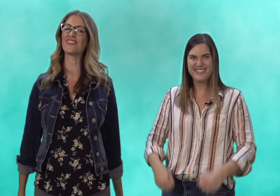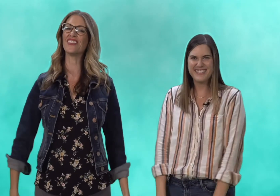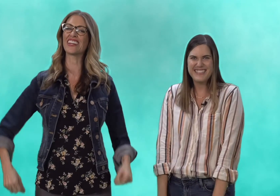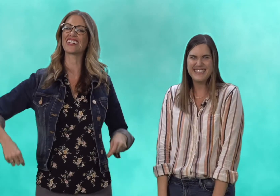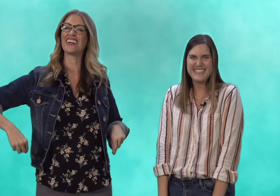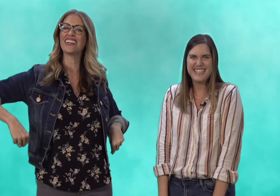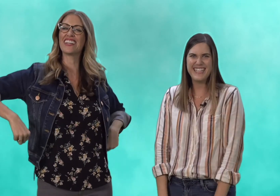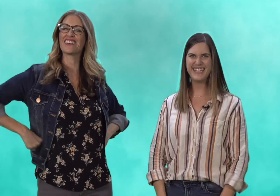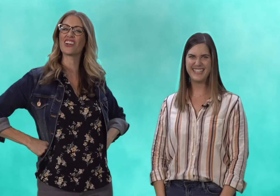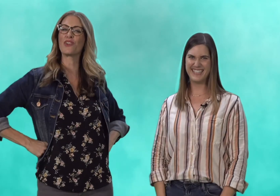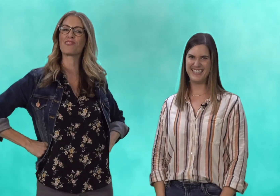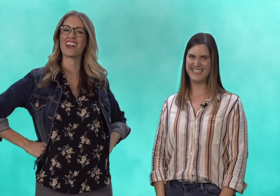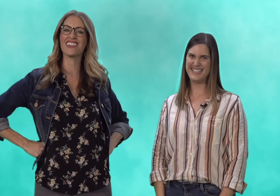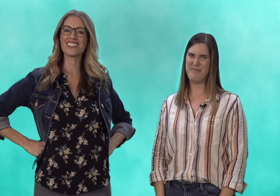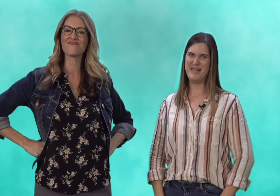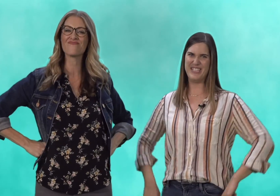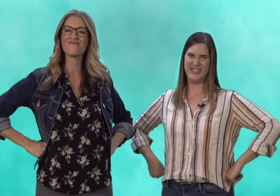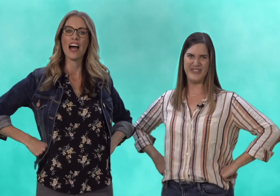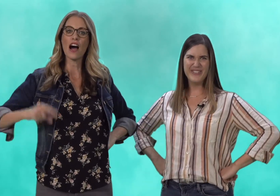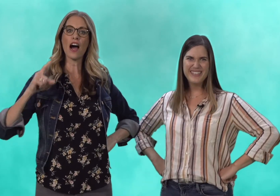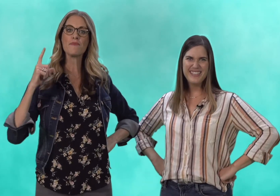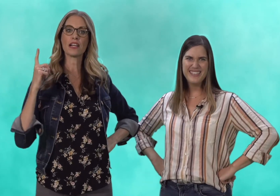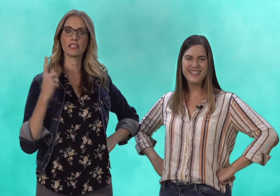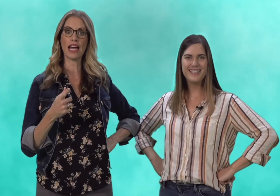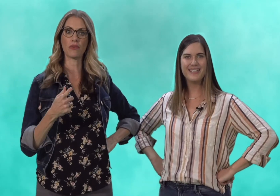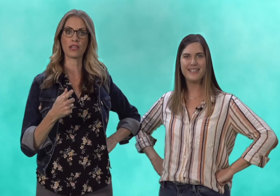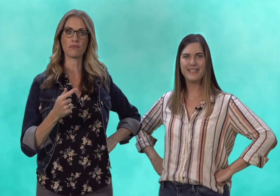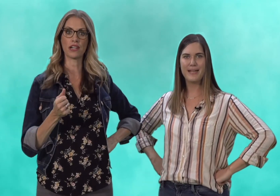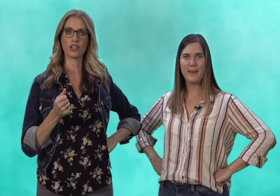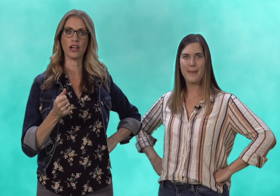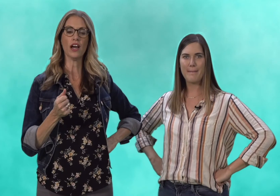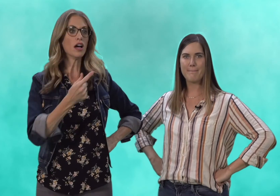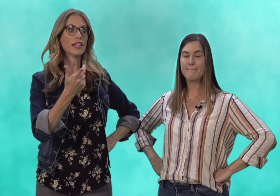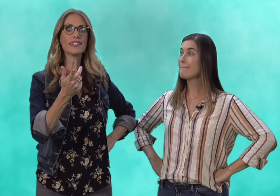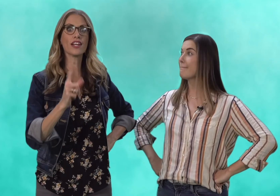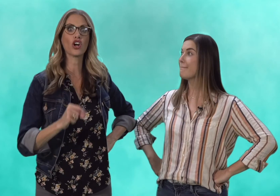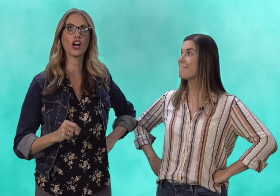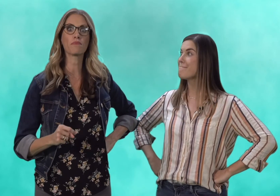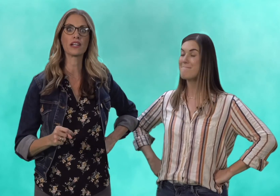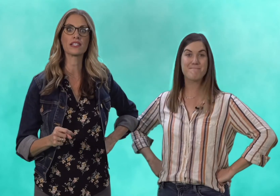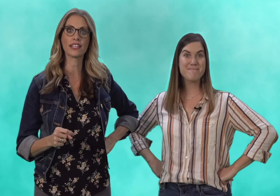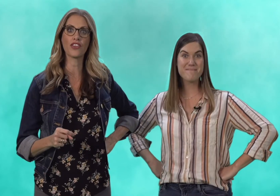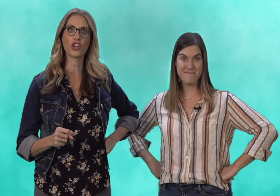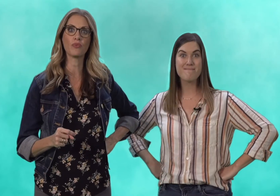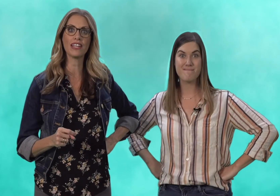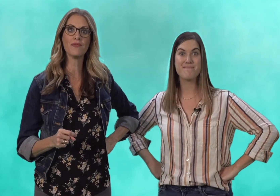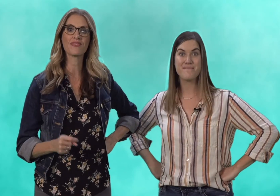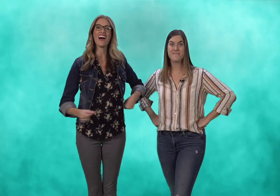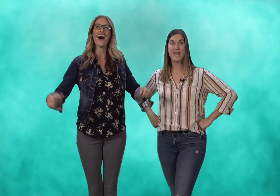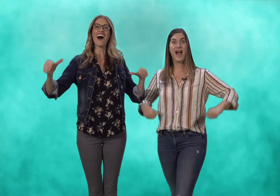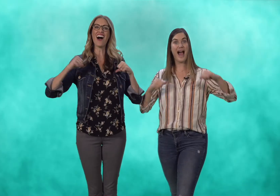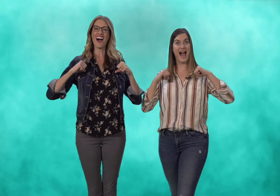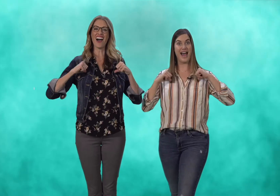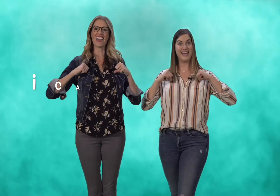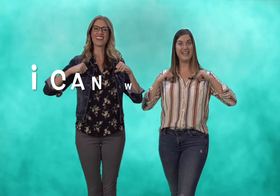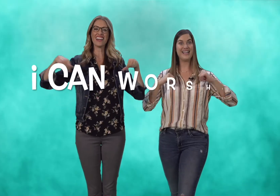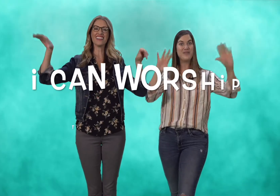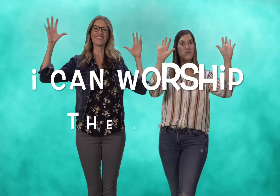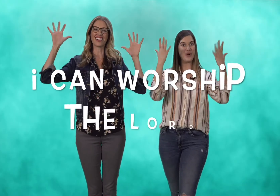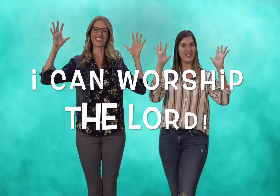that god hears our prayers me too i'm glad we can pray to god let's say our heart print together ready i can worship